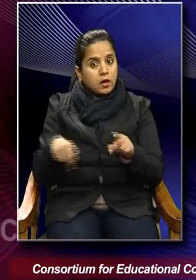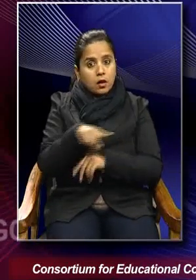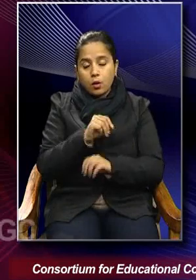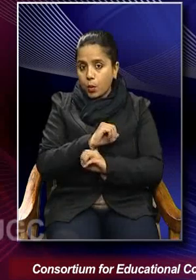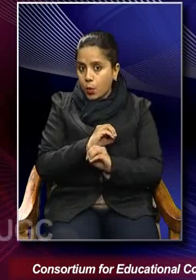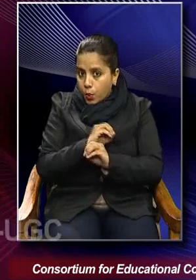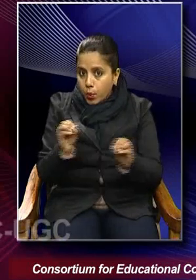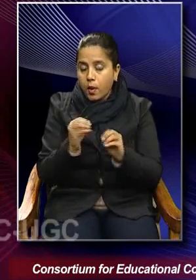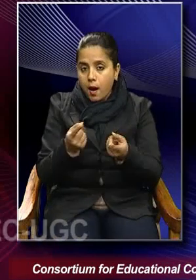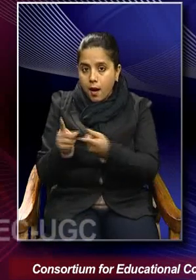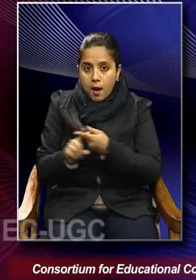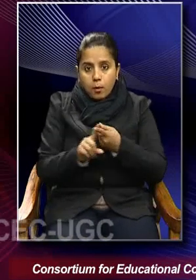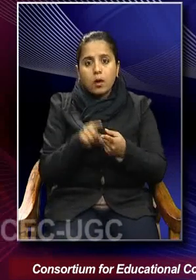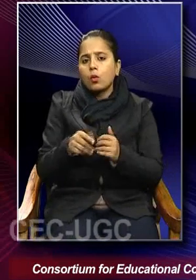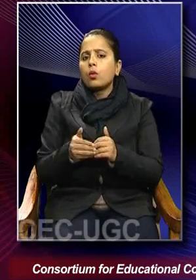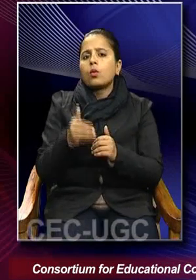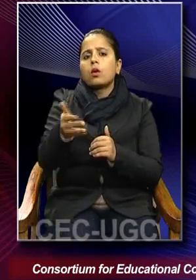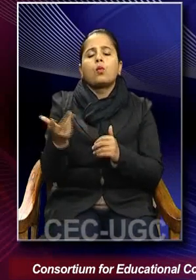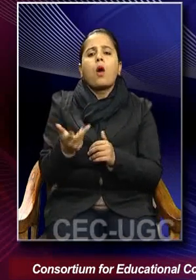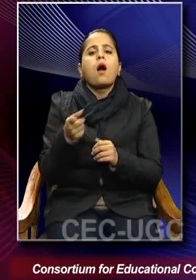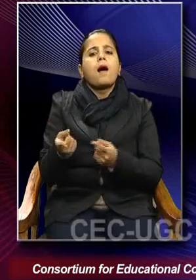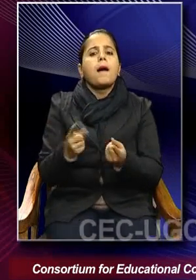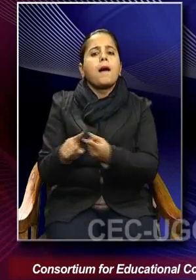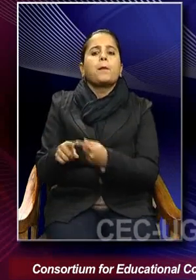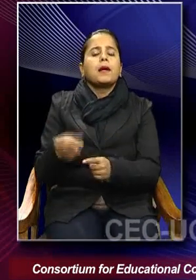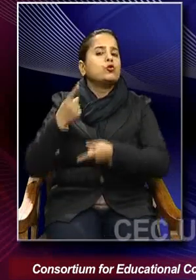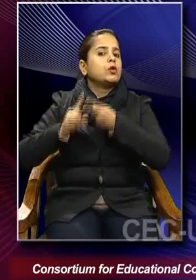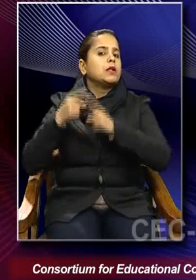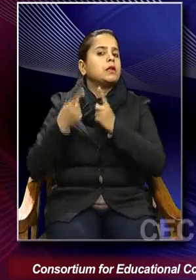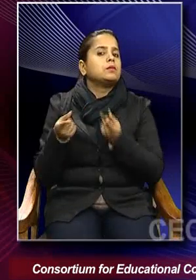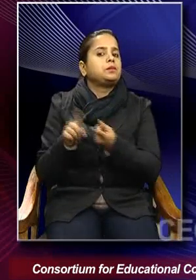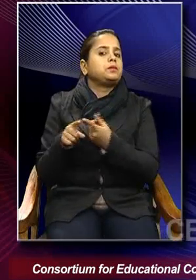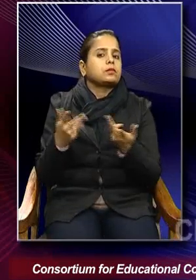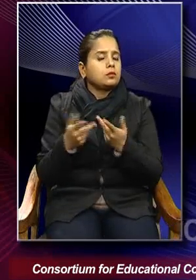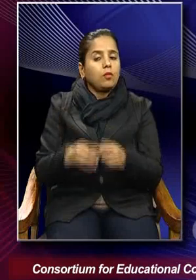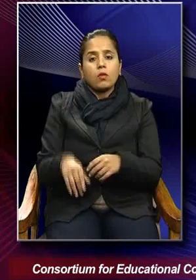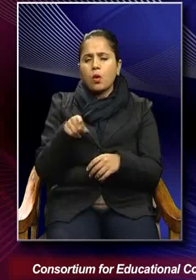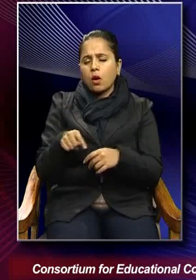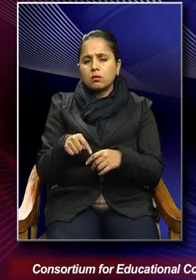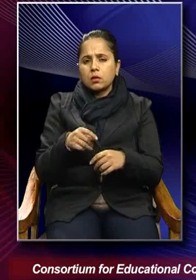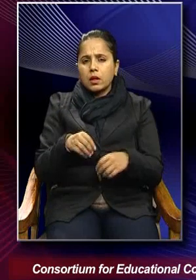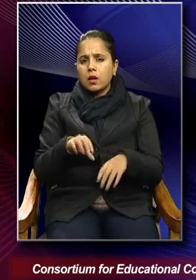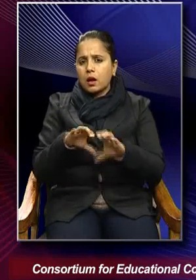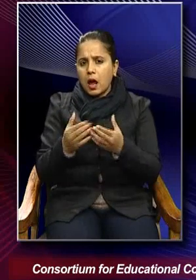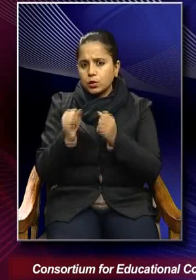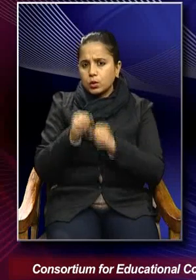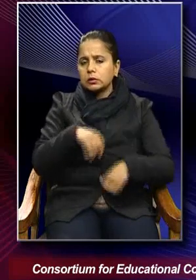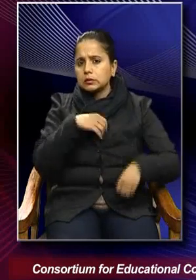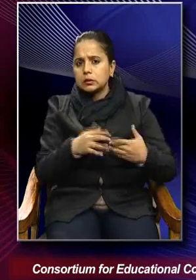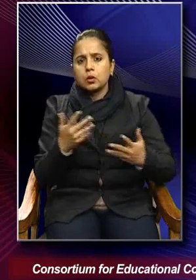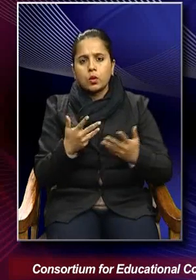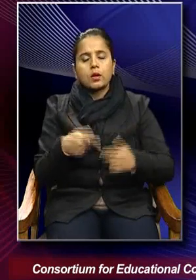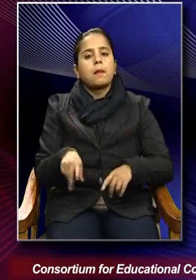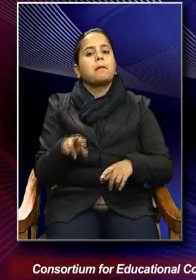strife, what will fuel history, what will fuel class struggle? And therefore, it is